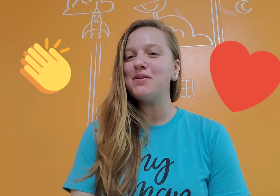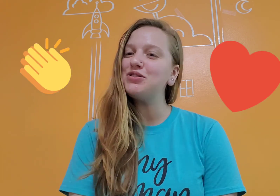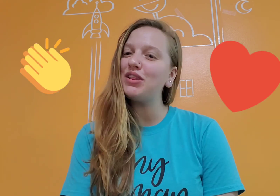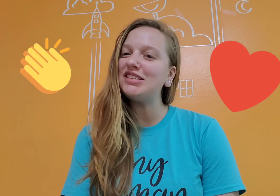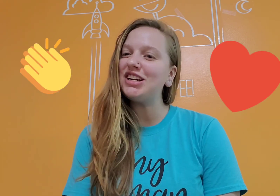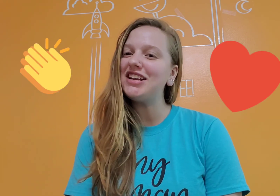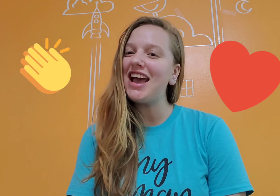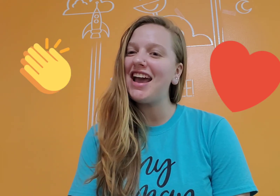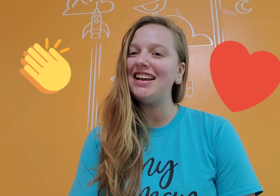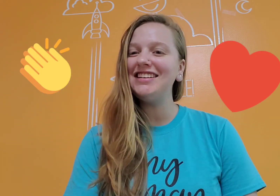you enjoyed the rest of your day?